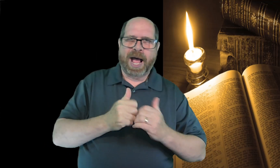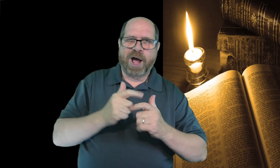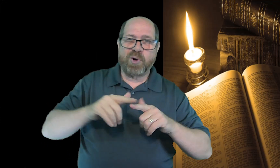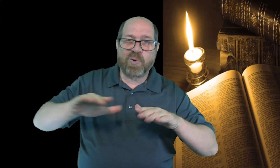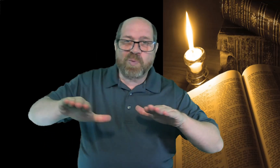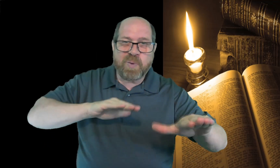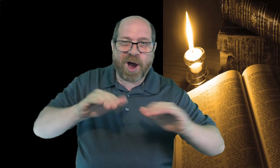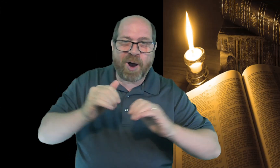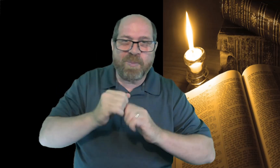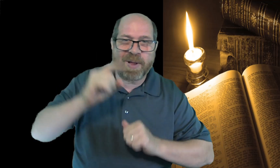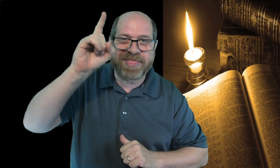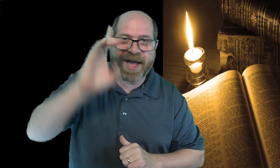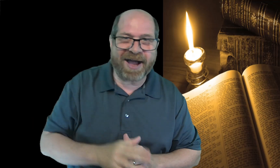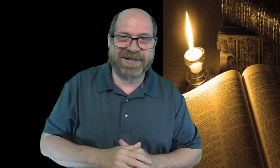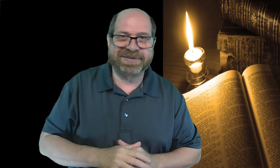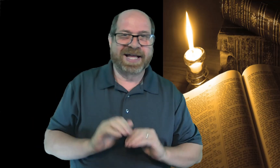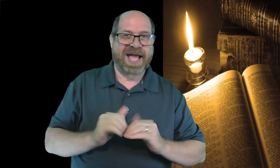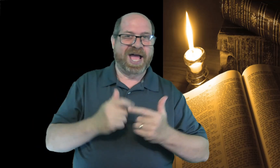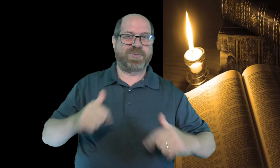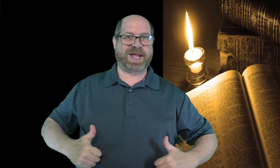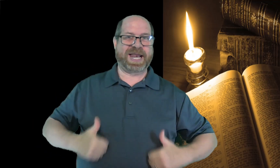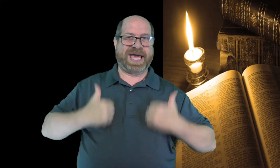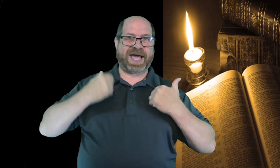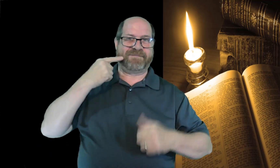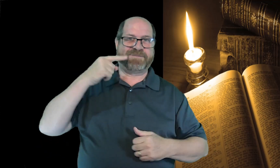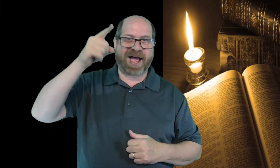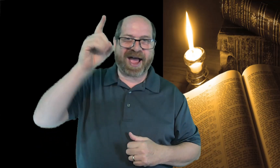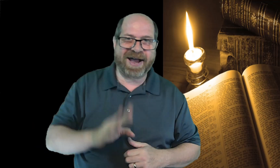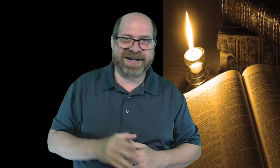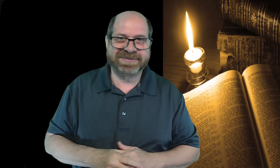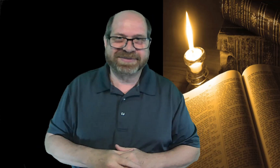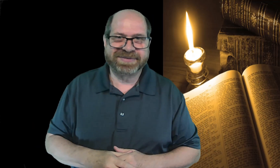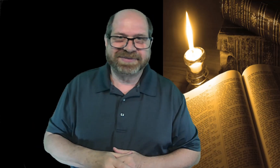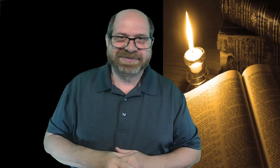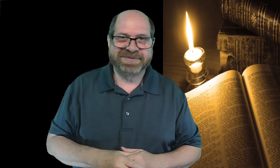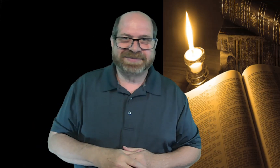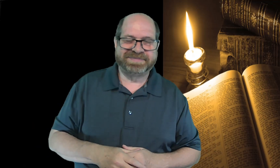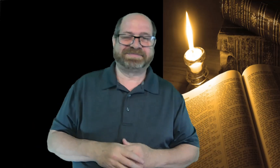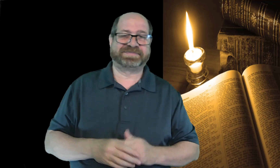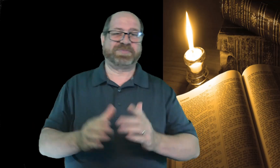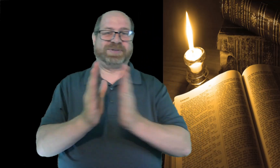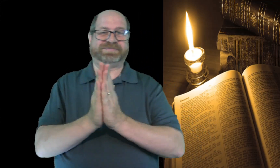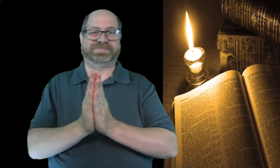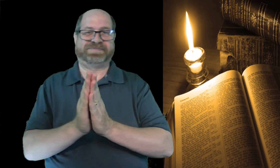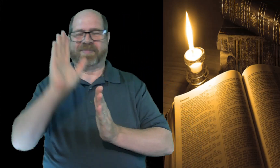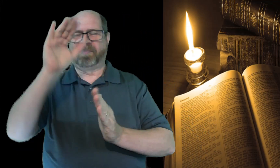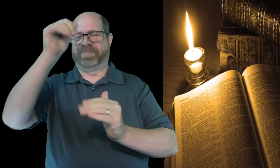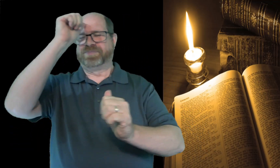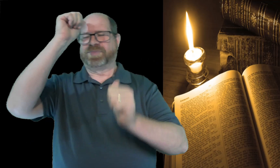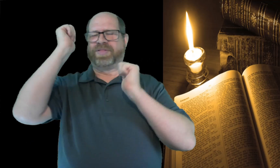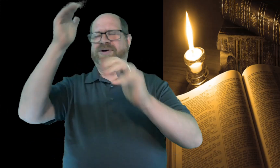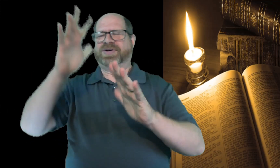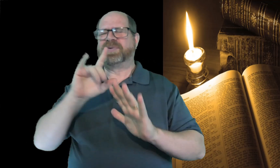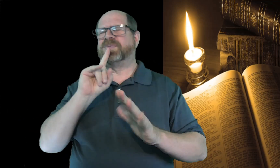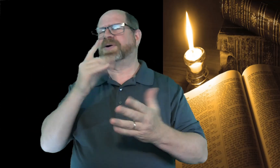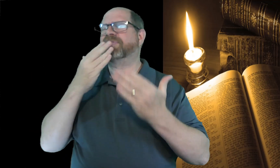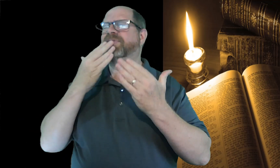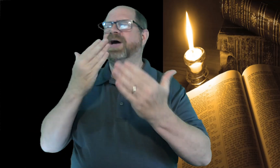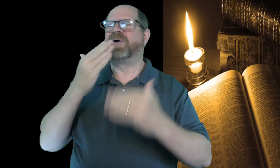God better and how to walk with Him and how to live for Him. Let's pray. Heavenly Father,